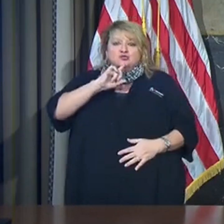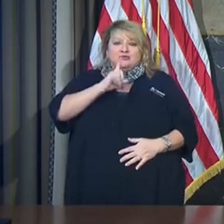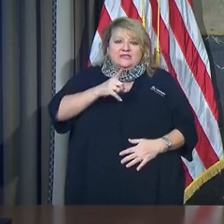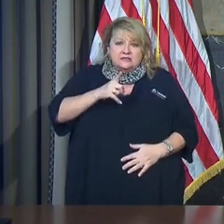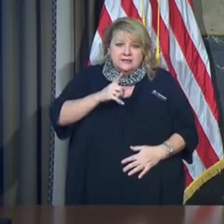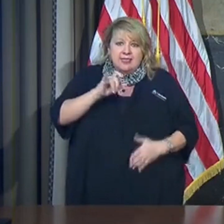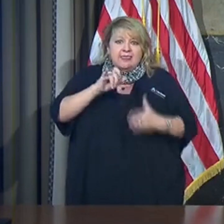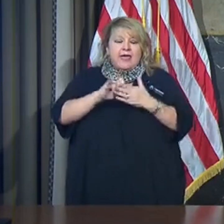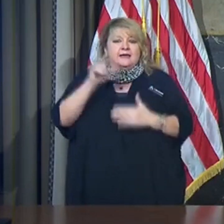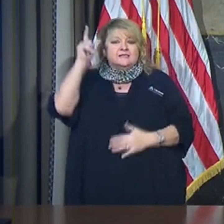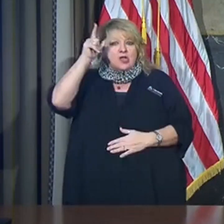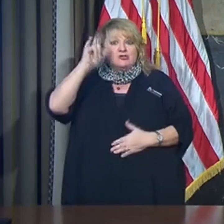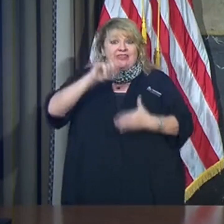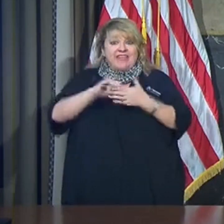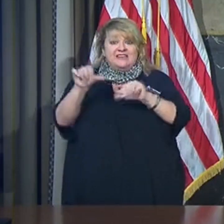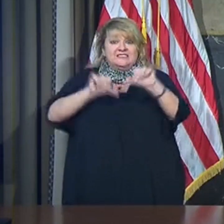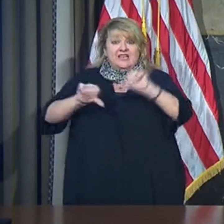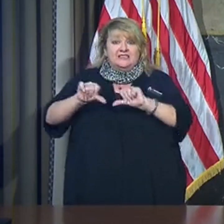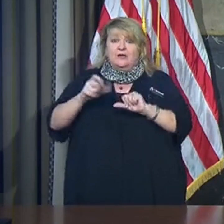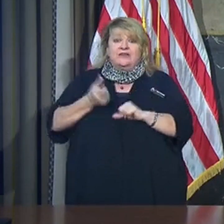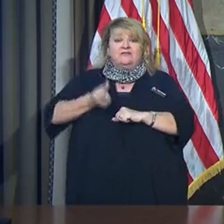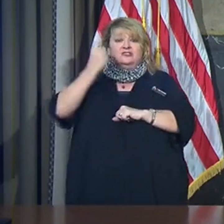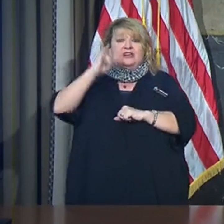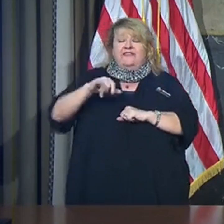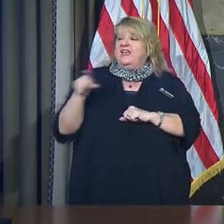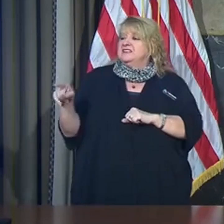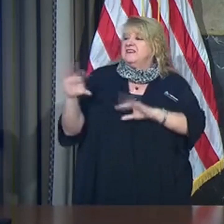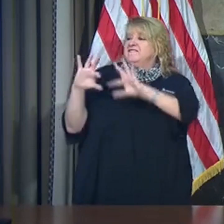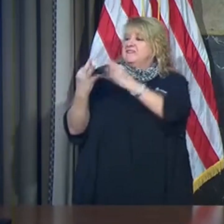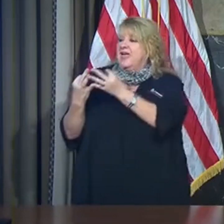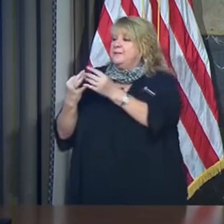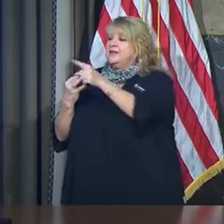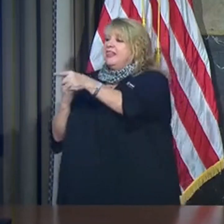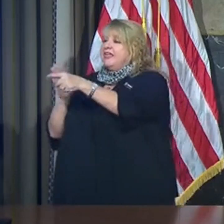we should recognize that possibility when we think about our loved ones.